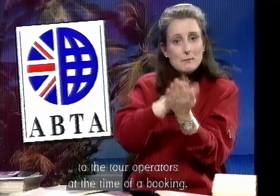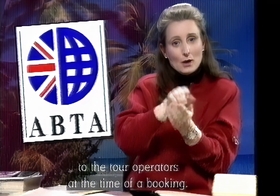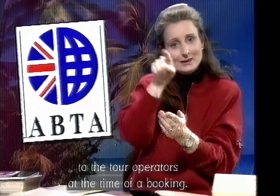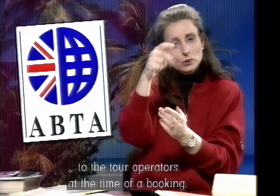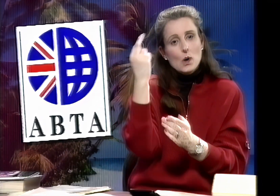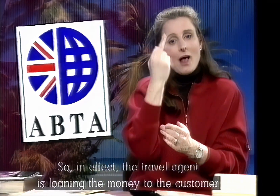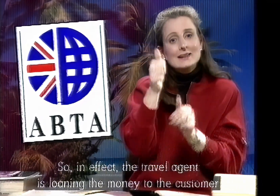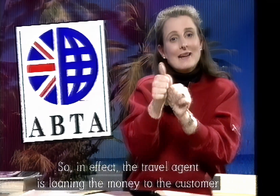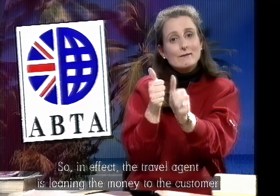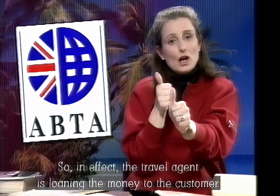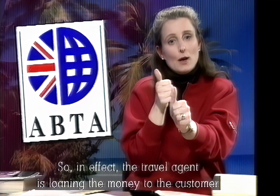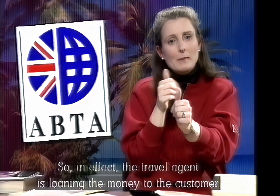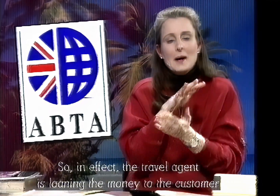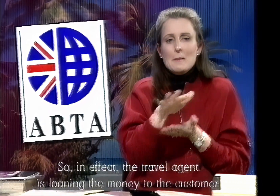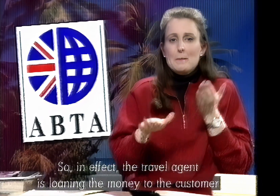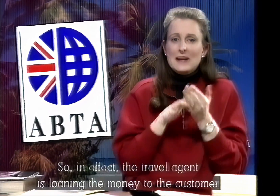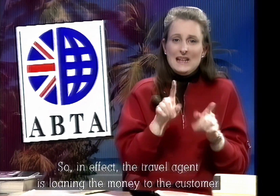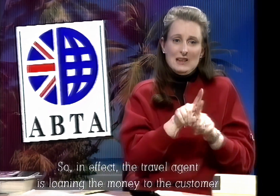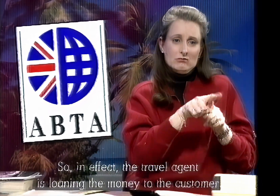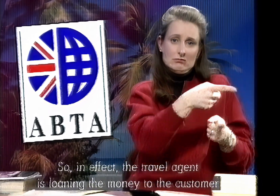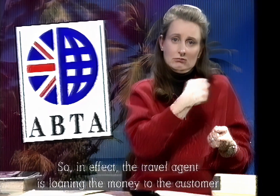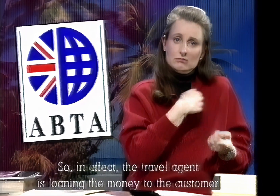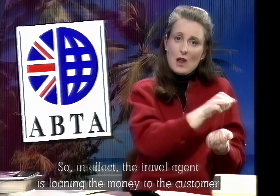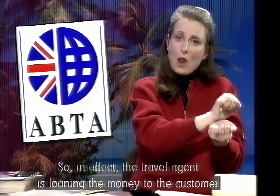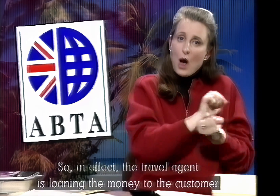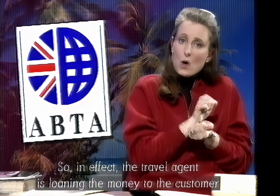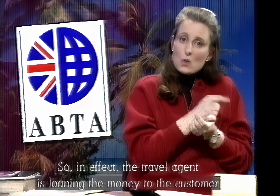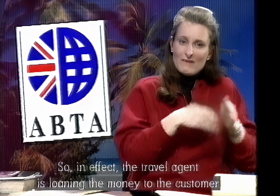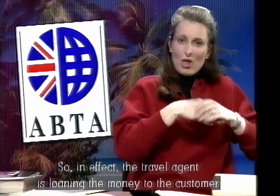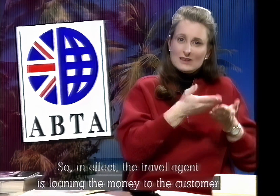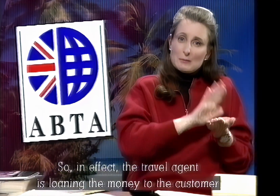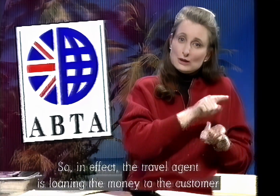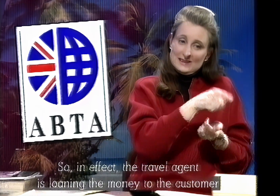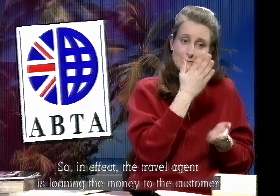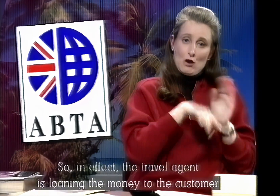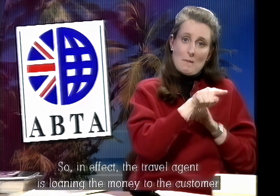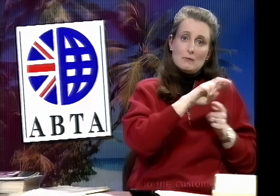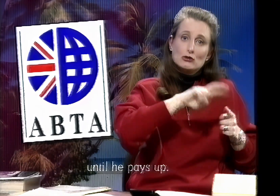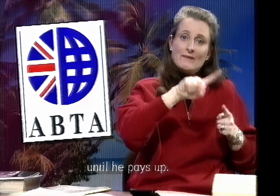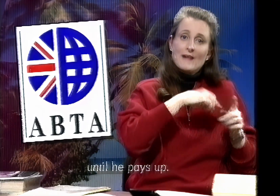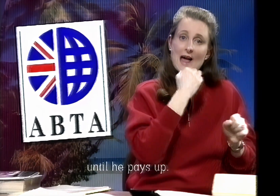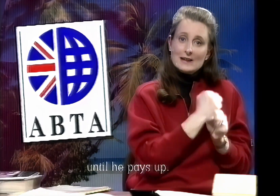So in effect, the travel agent is loaning the money to the customer until he pays up.